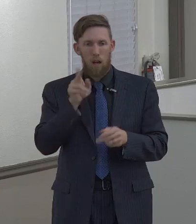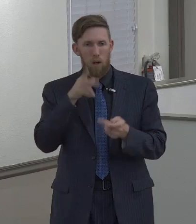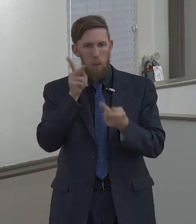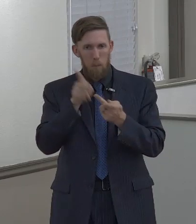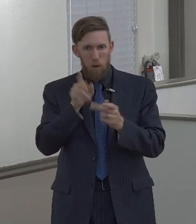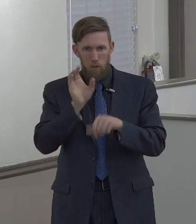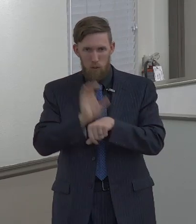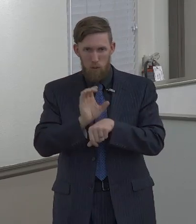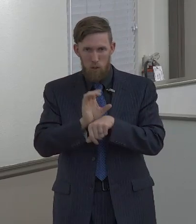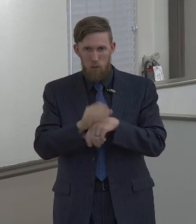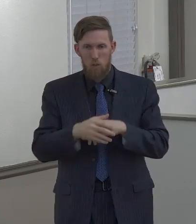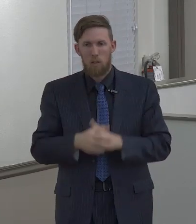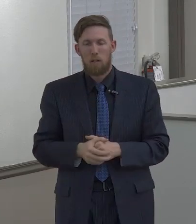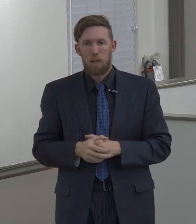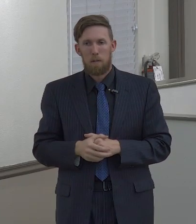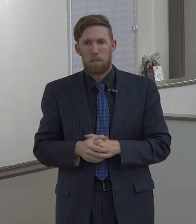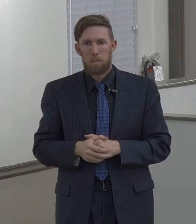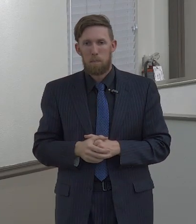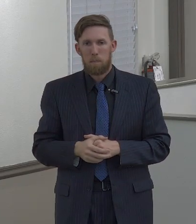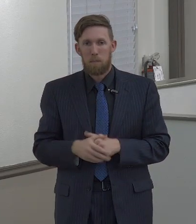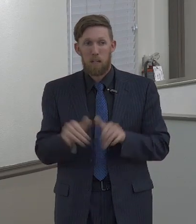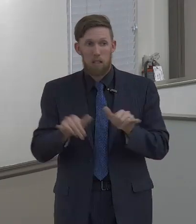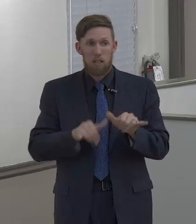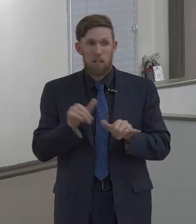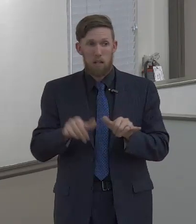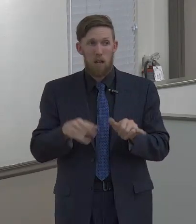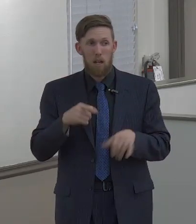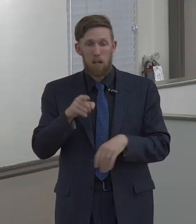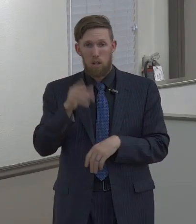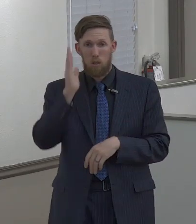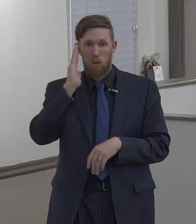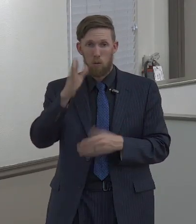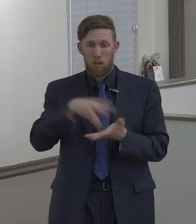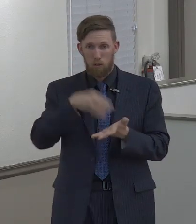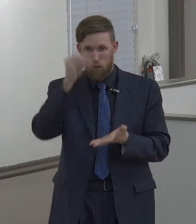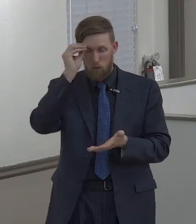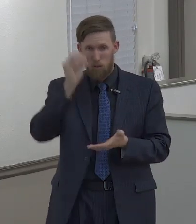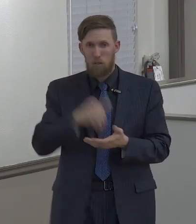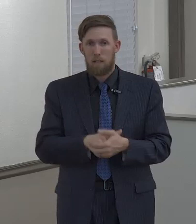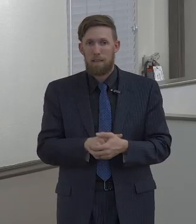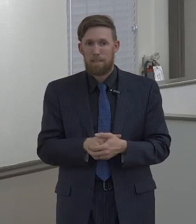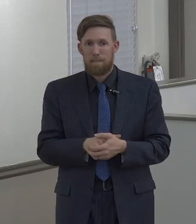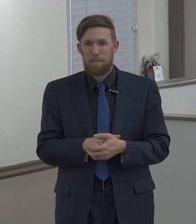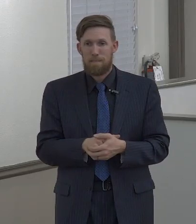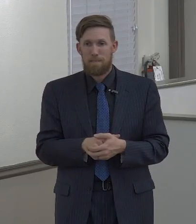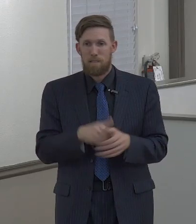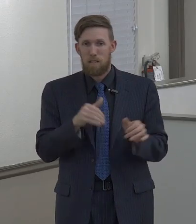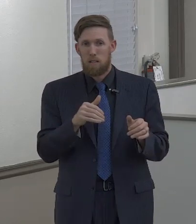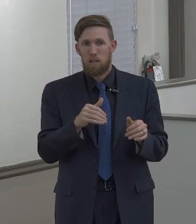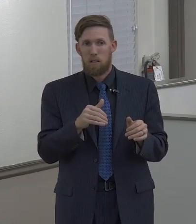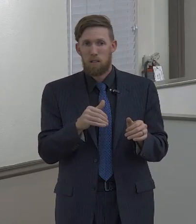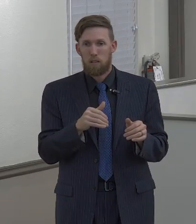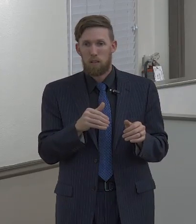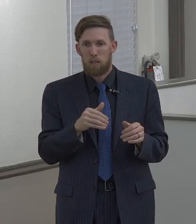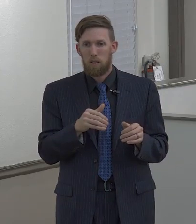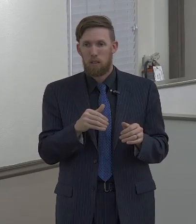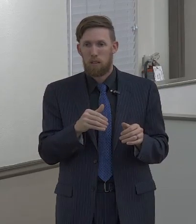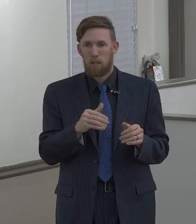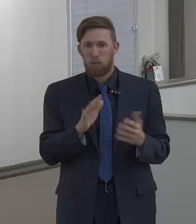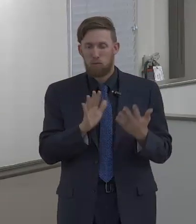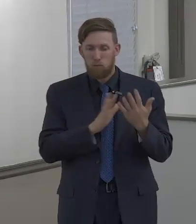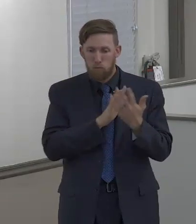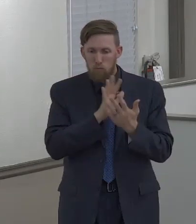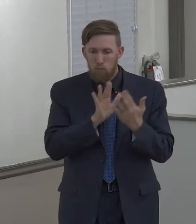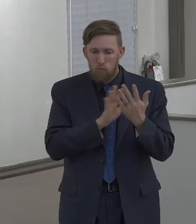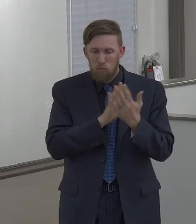church hang around long enough and you're going to find out how imperfect we are hang around a pastor long enough